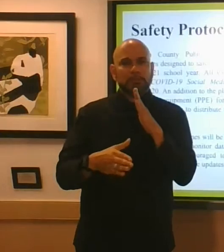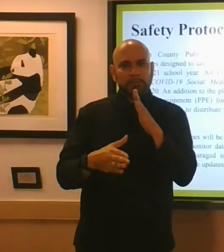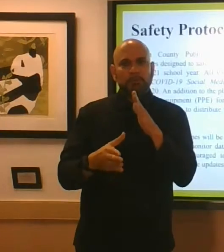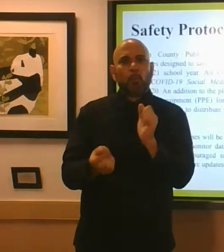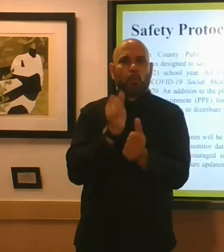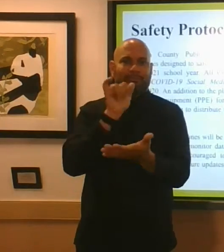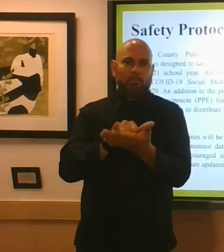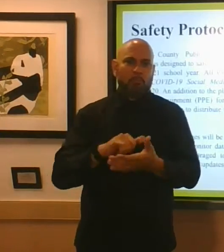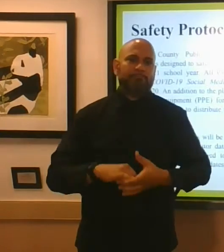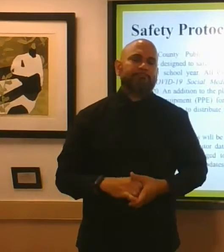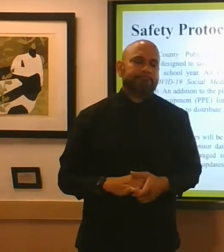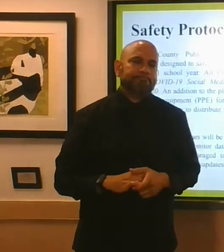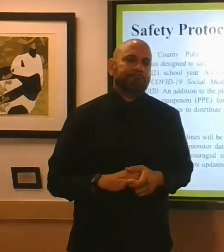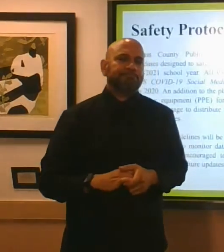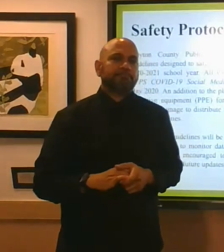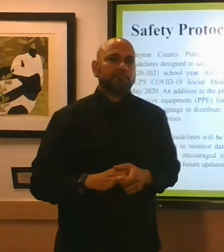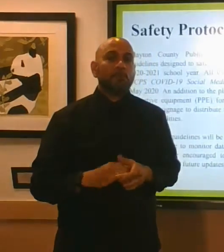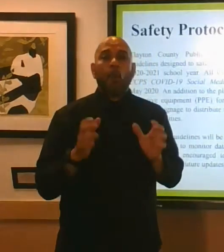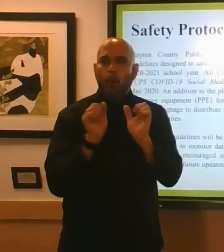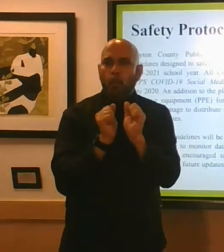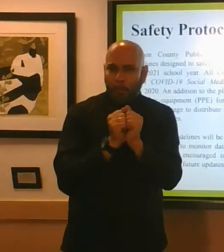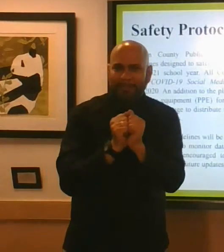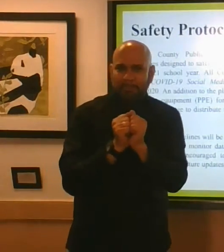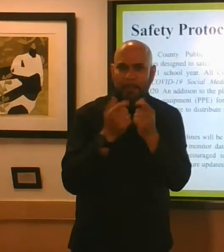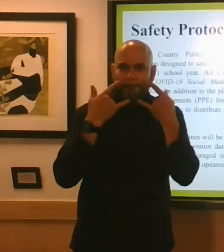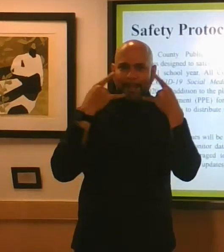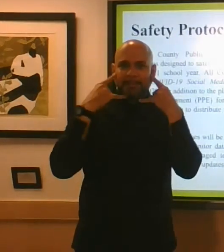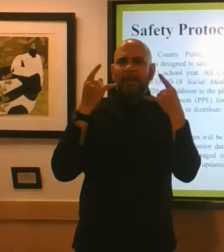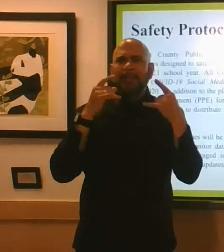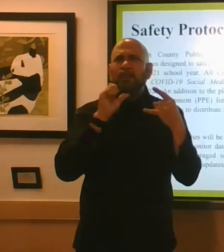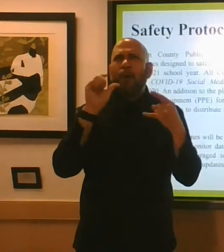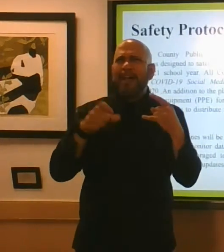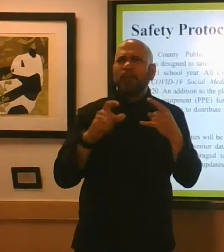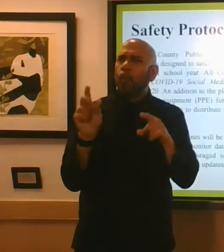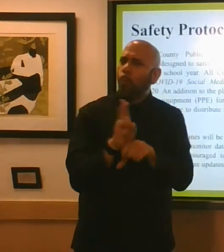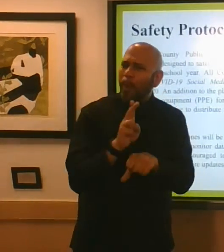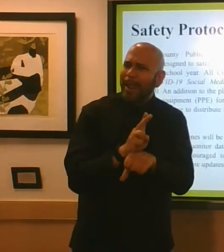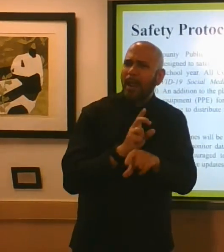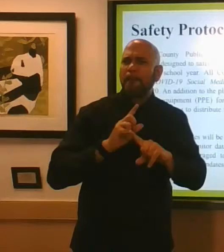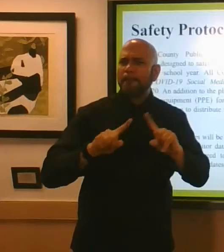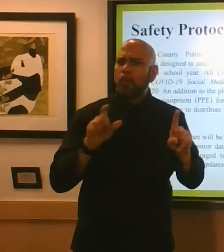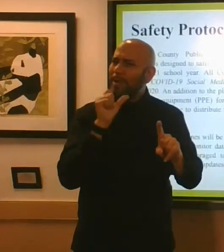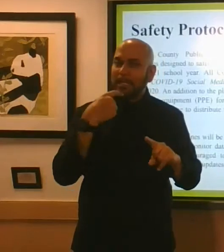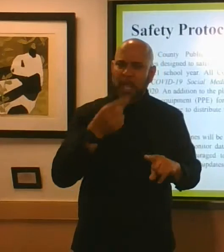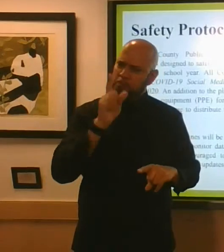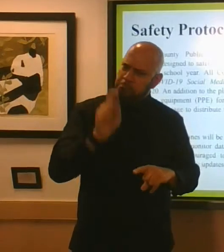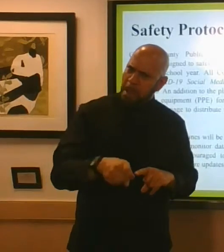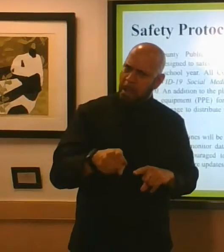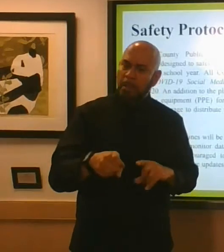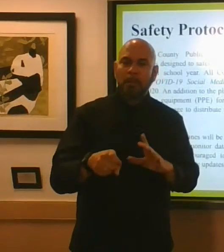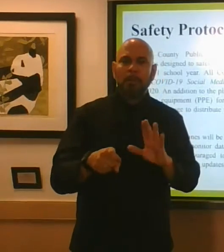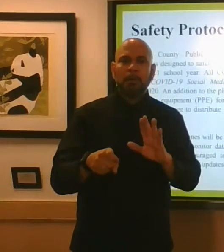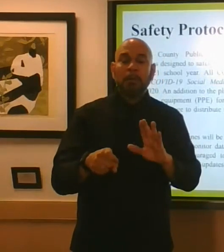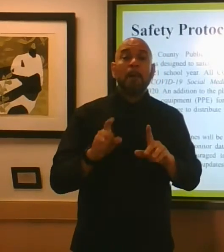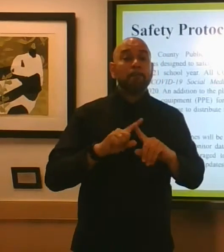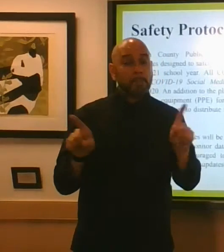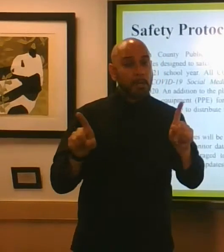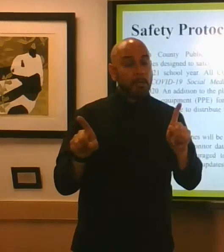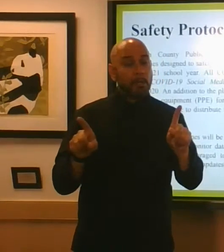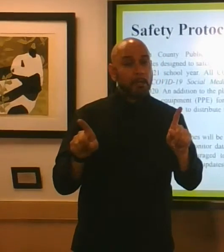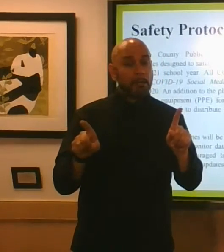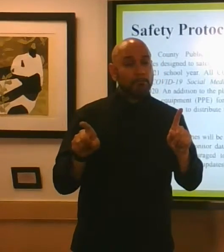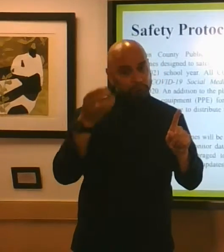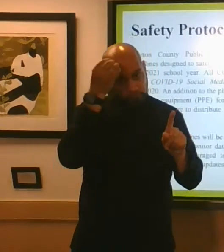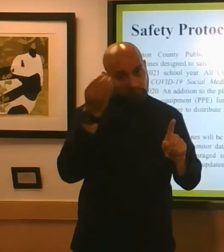masks or with masks they don't necessarily have to wear them we're not telling them they have to wear them but